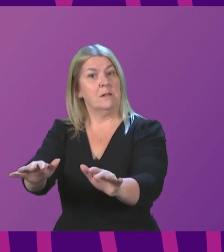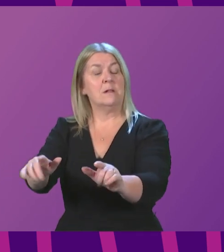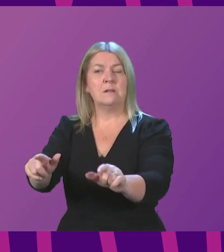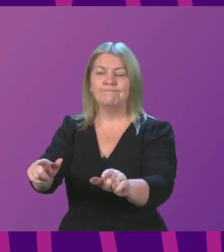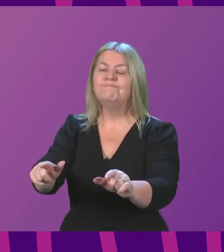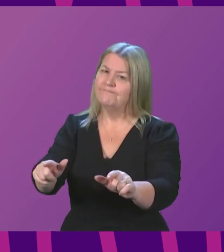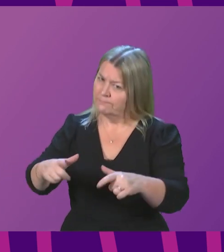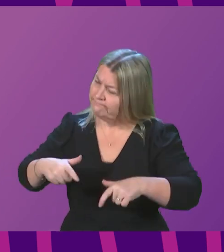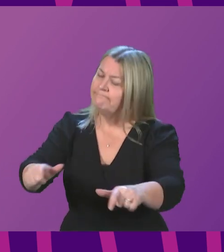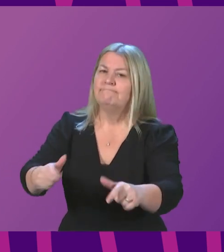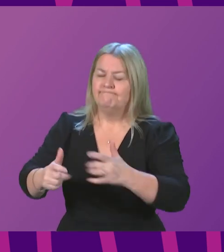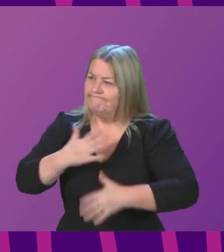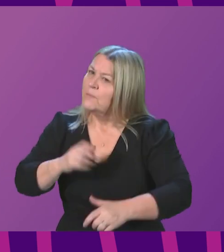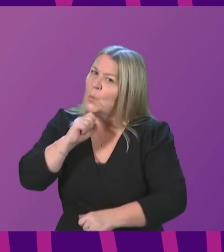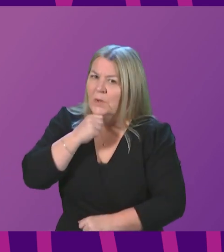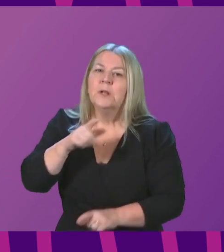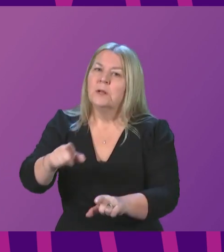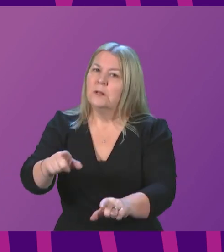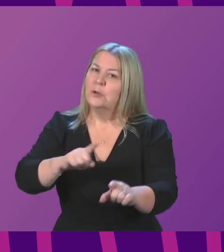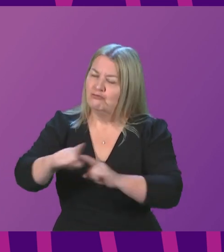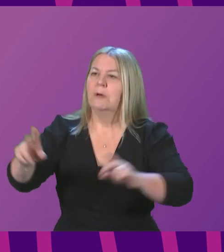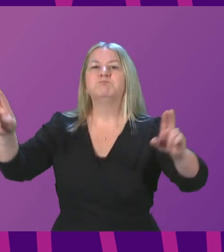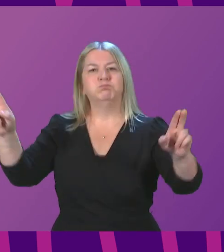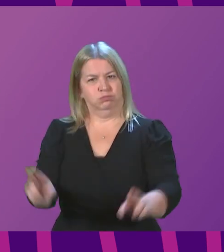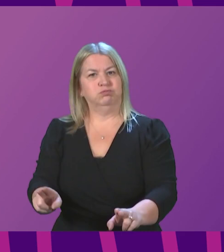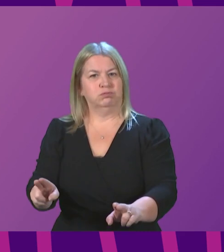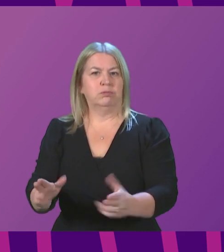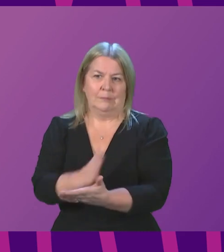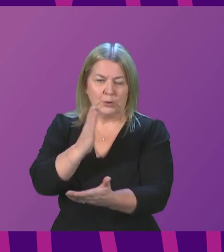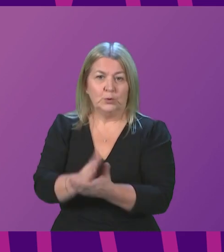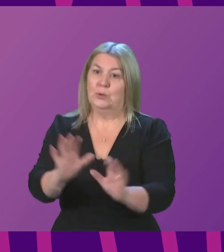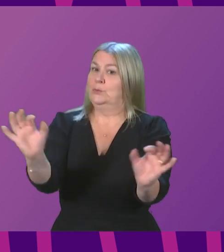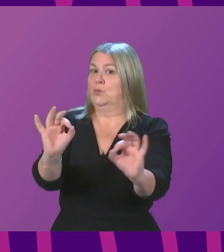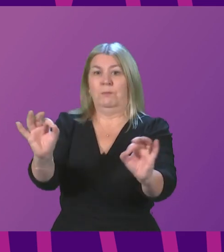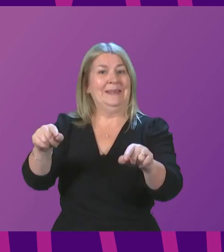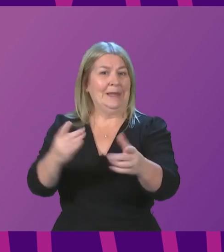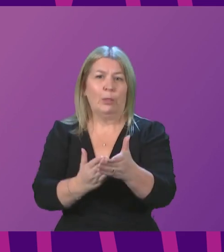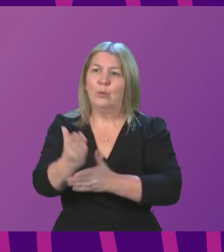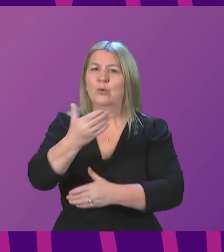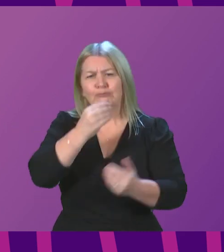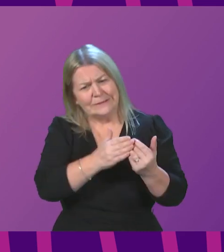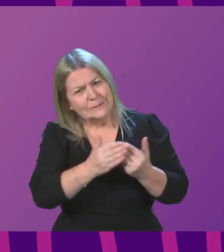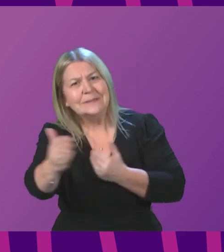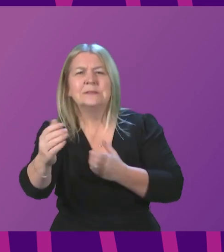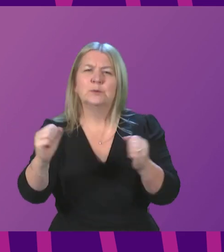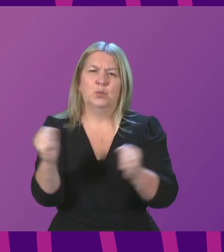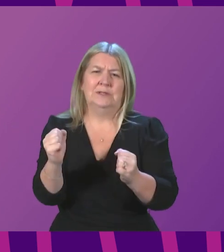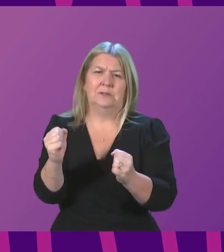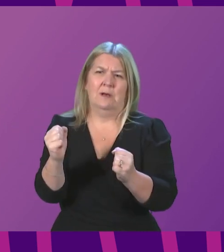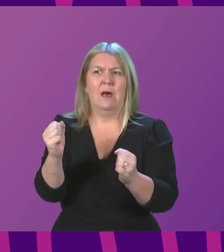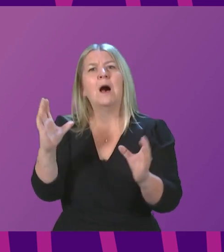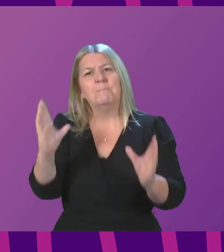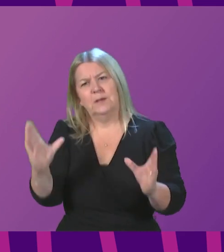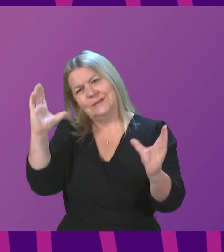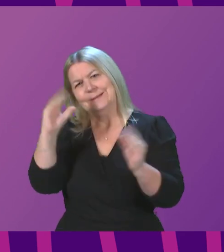to do what we can and to work with others to make sure that nobody is on the streets over this winter period. Anna